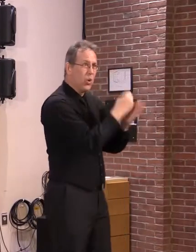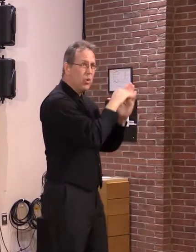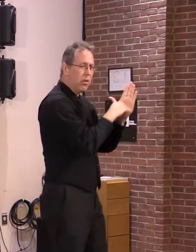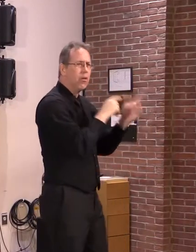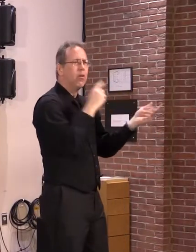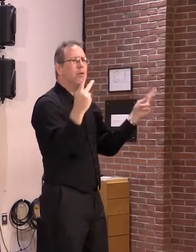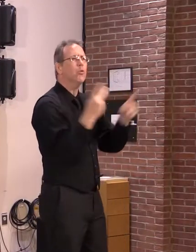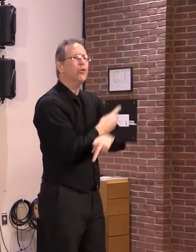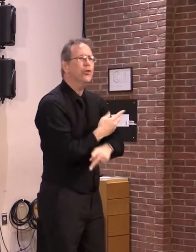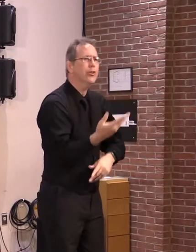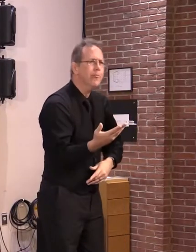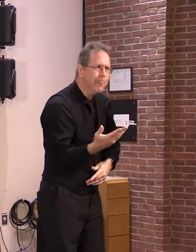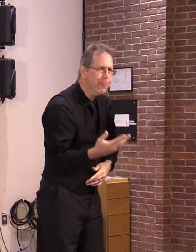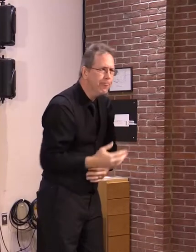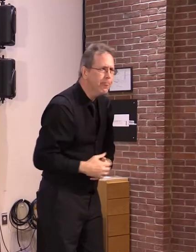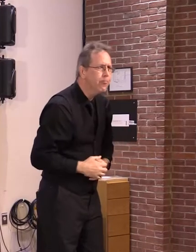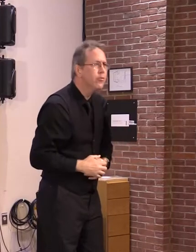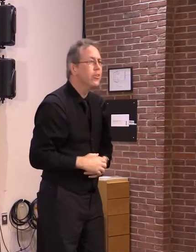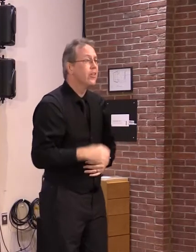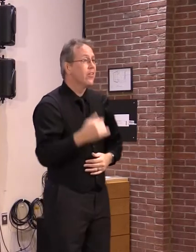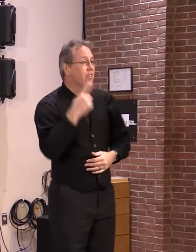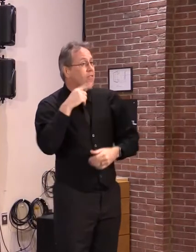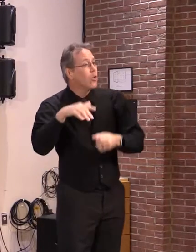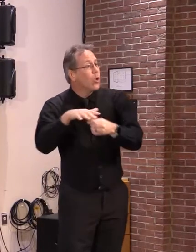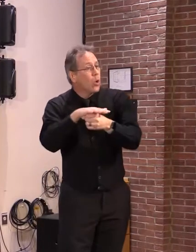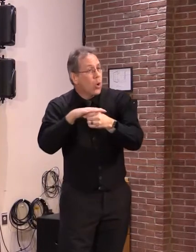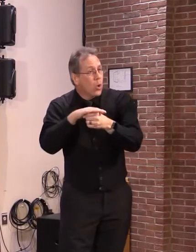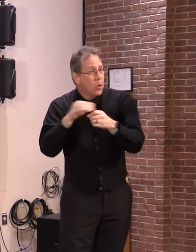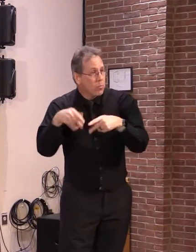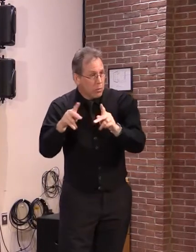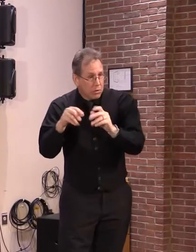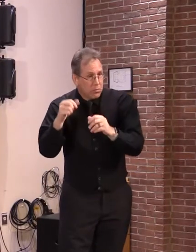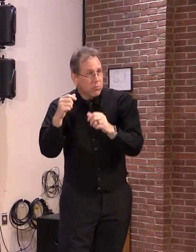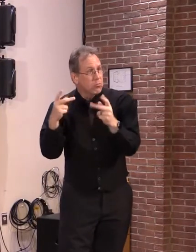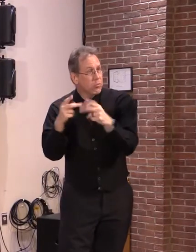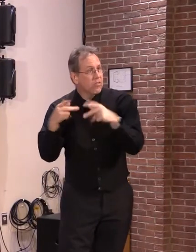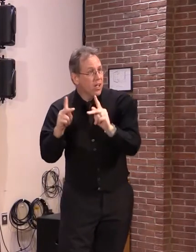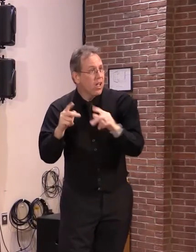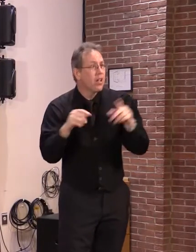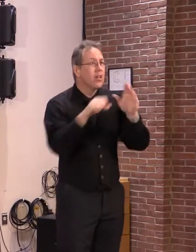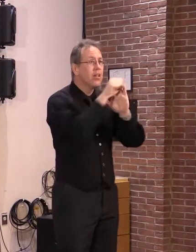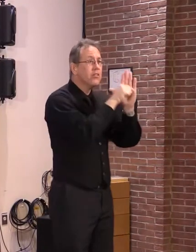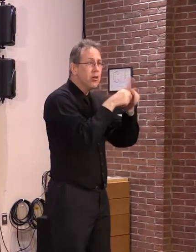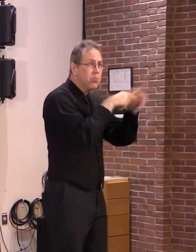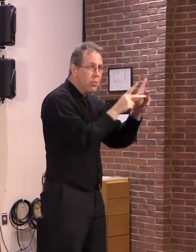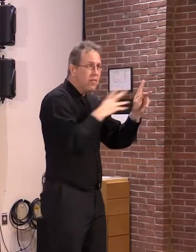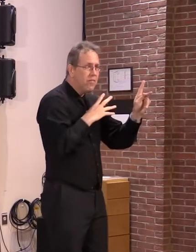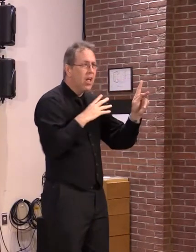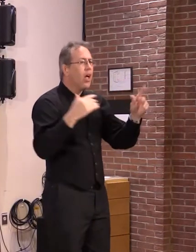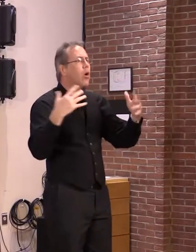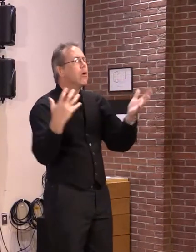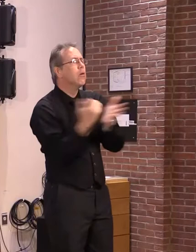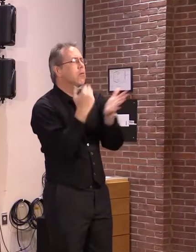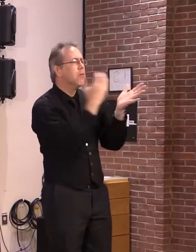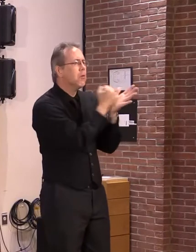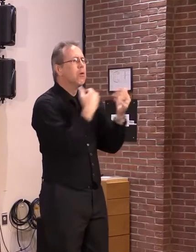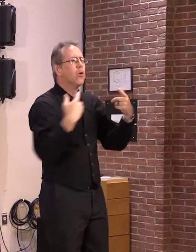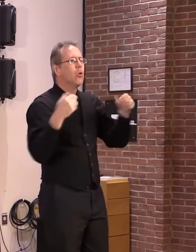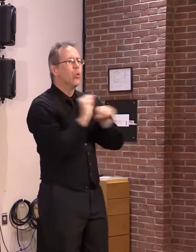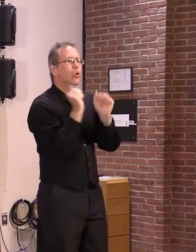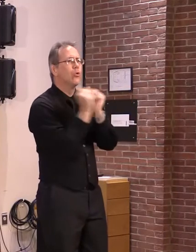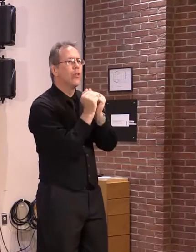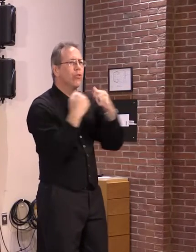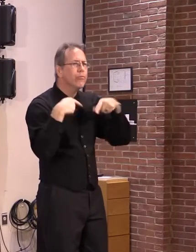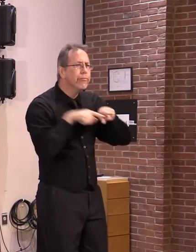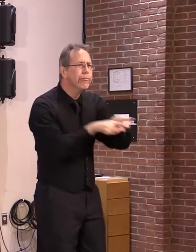from the local permitting and the state permitting, since they need to go through both in most situations, allowed those appeals to be consolidated